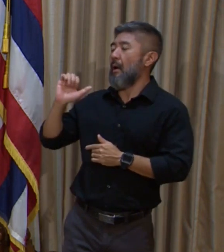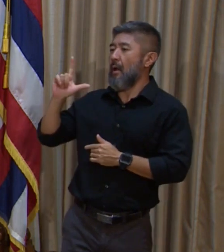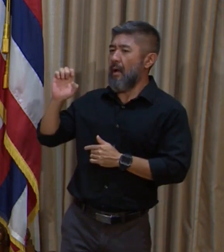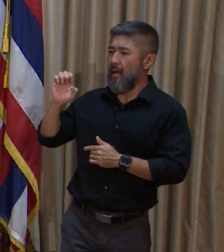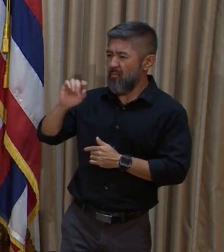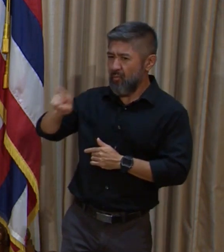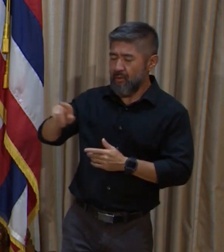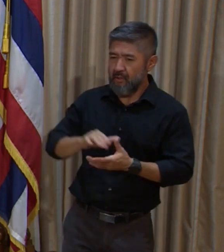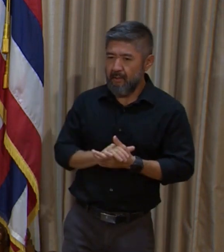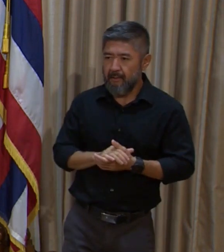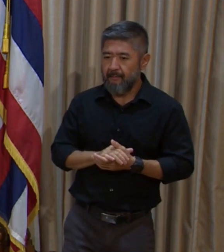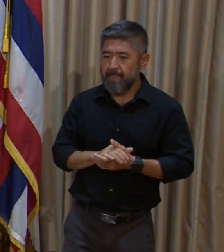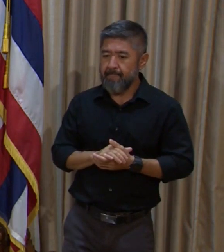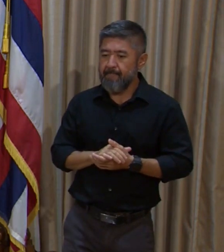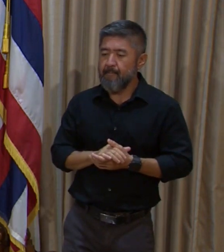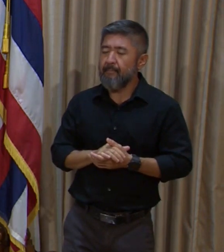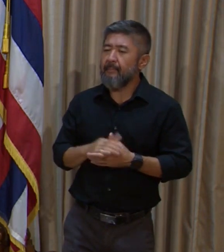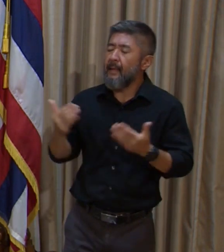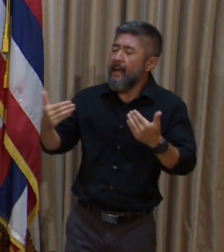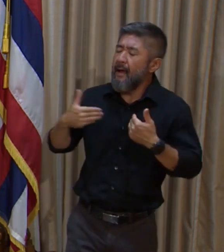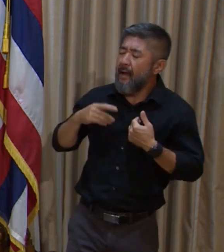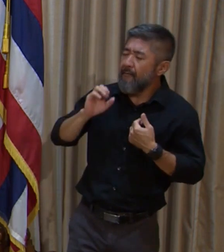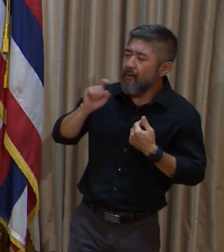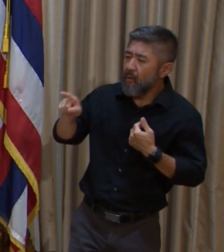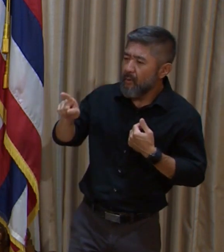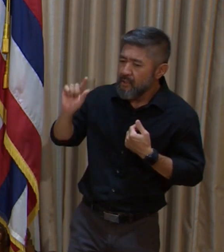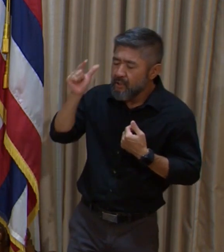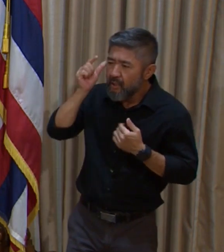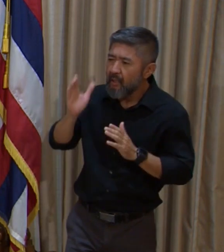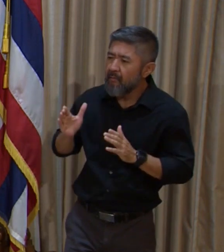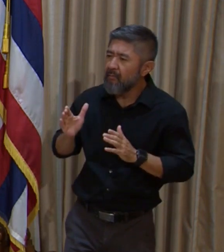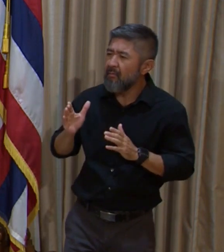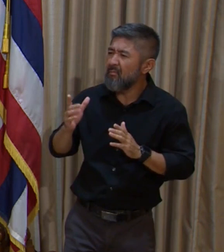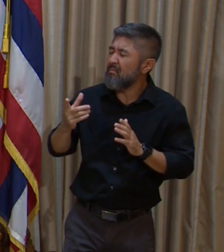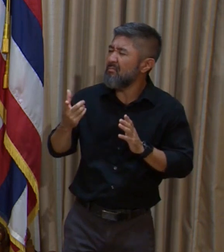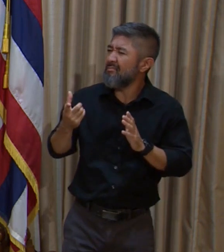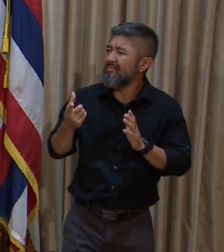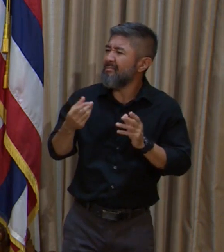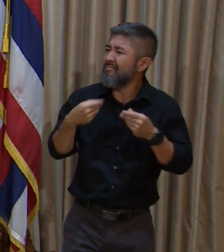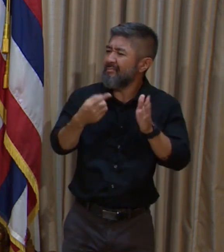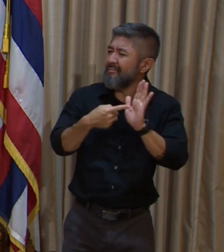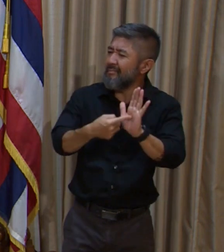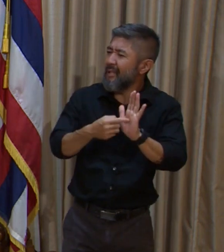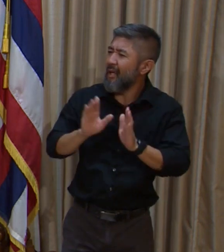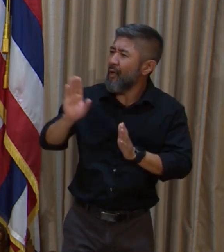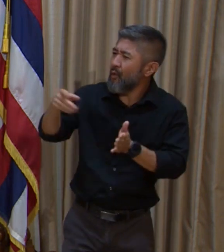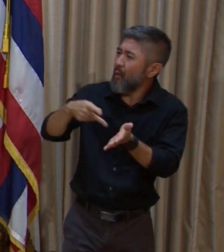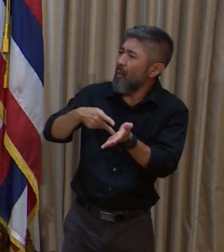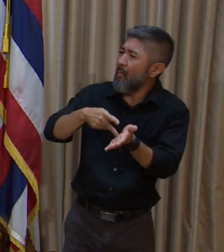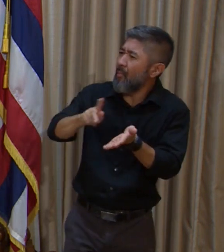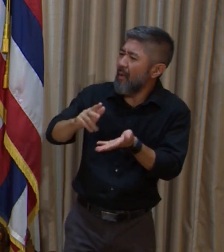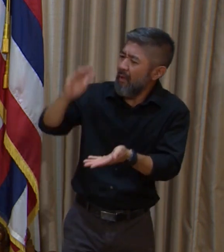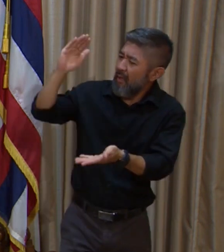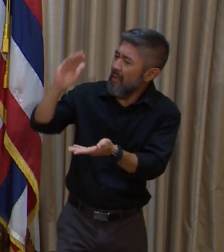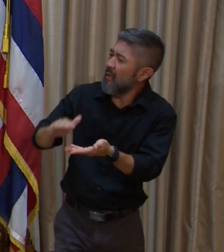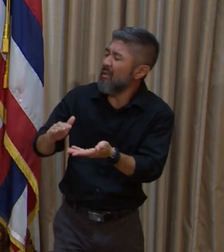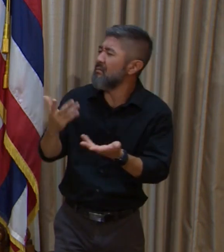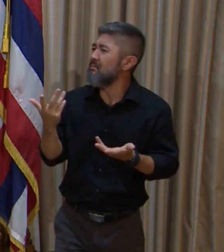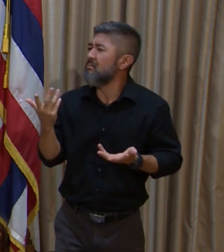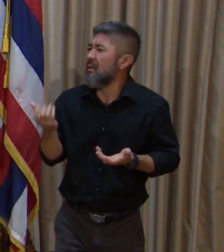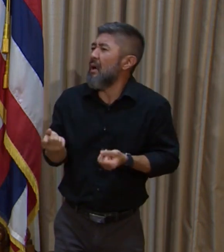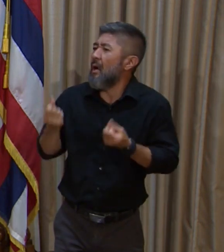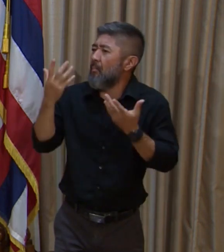Governor Ige, I just have to ask you, could you give us an example of your decrease in pay that you're taking and are you hoping that it will have a